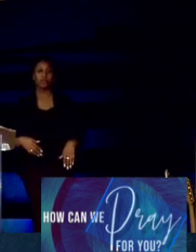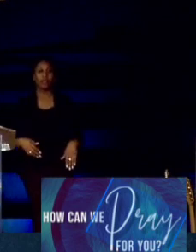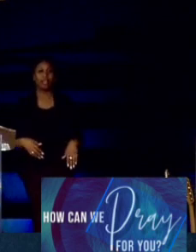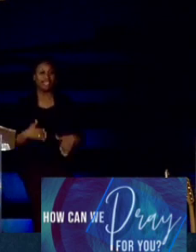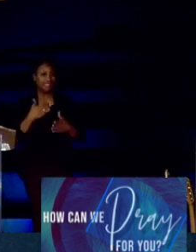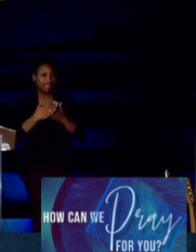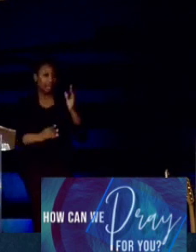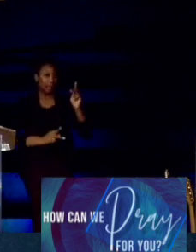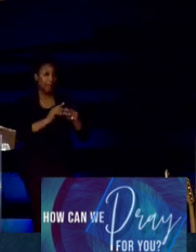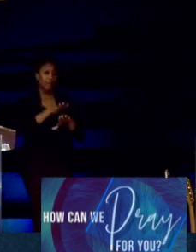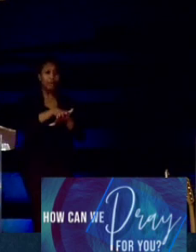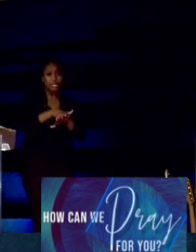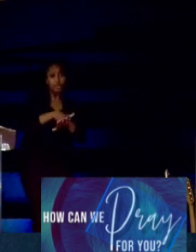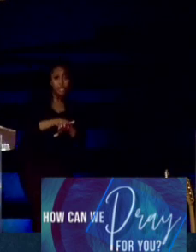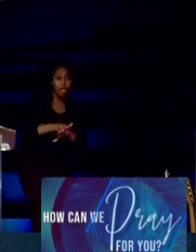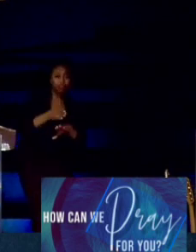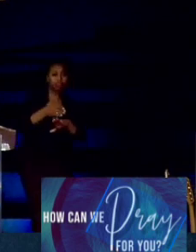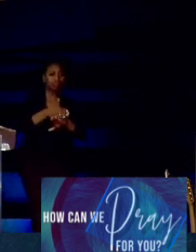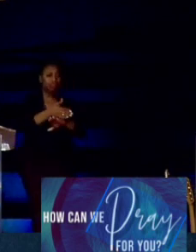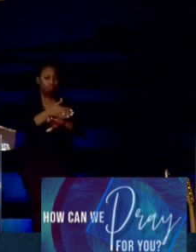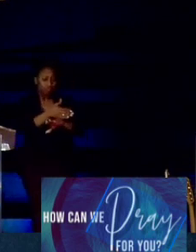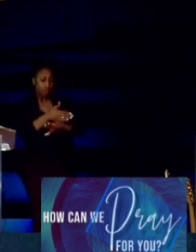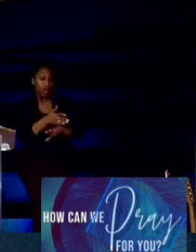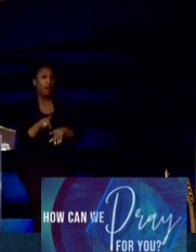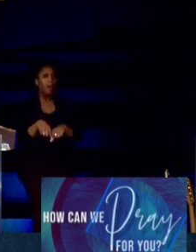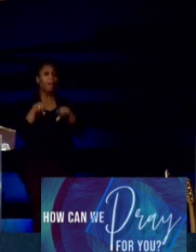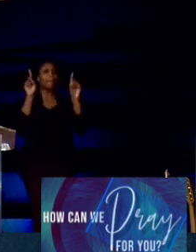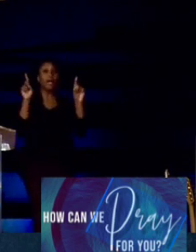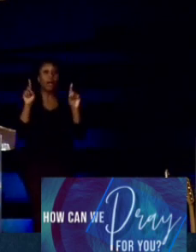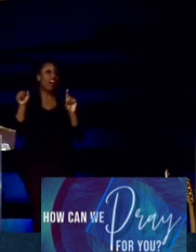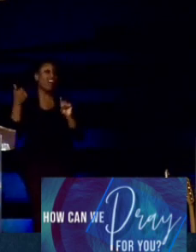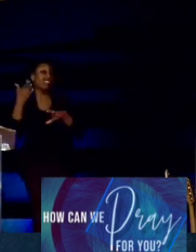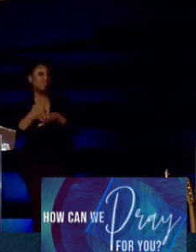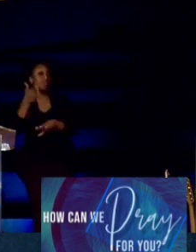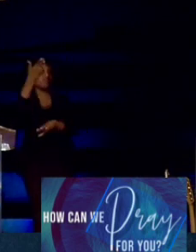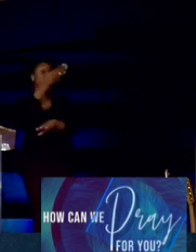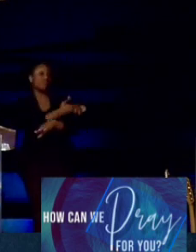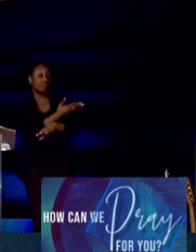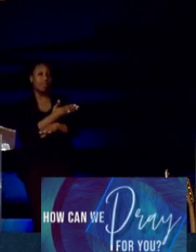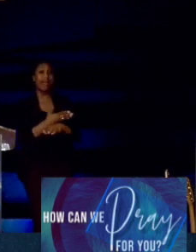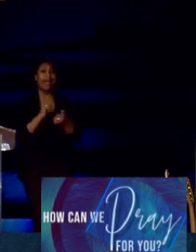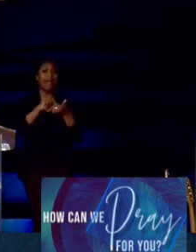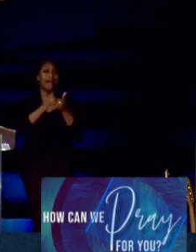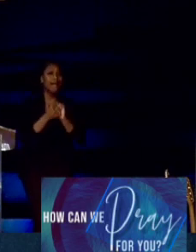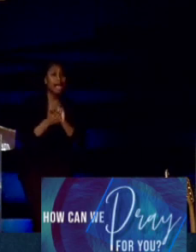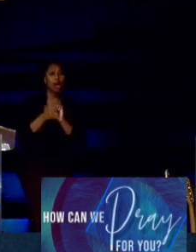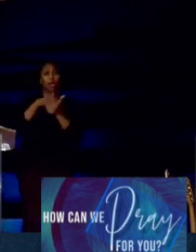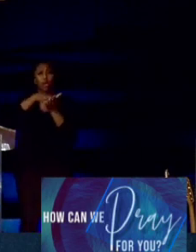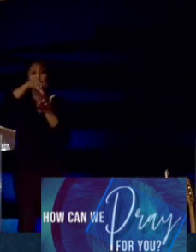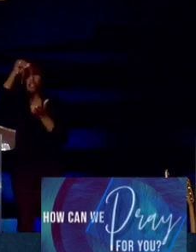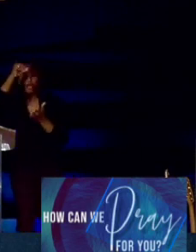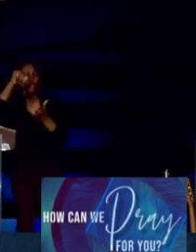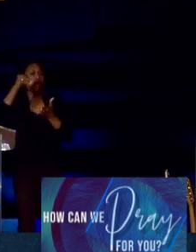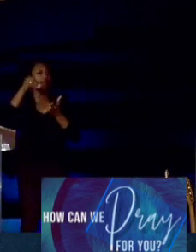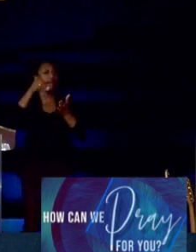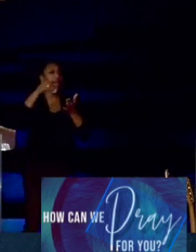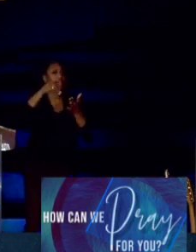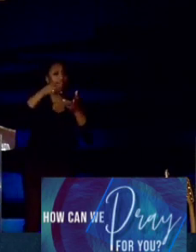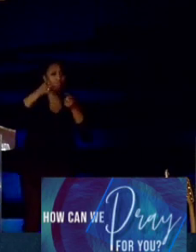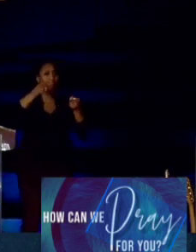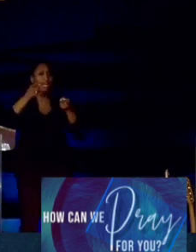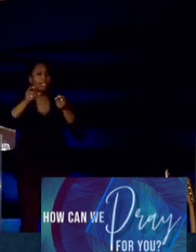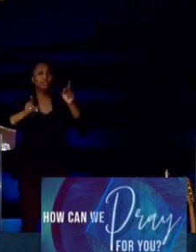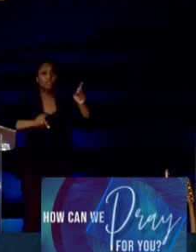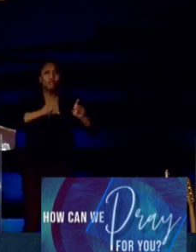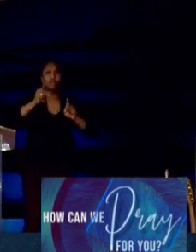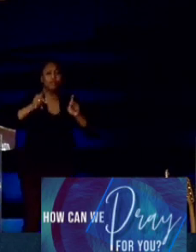slower than other ones. But what you got to do, what you got to do, what you got to do, how you got to learn, how to handle people that